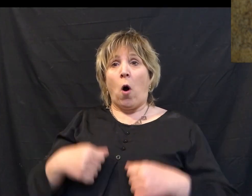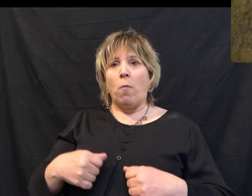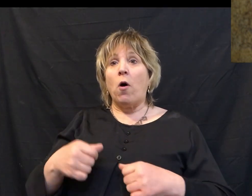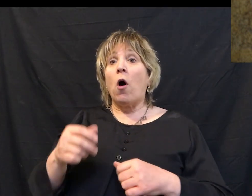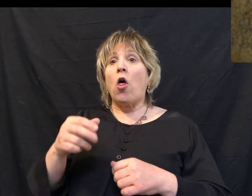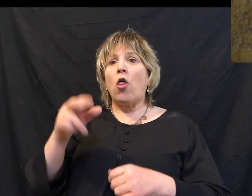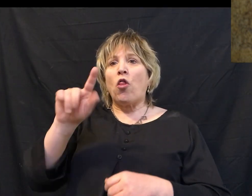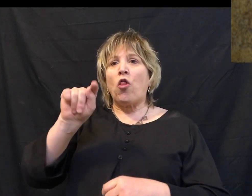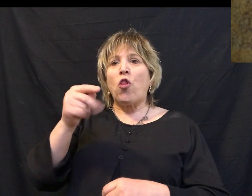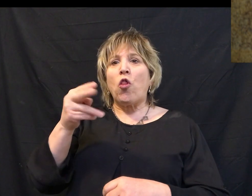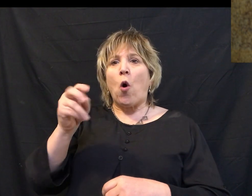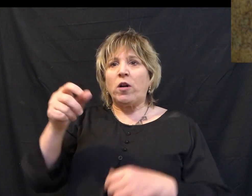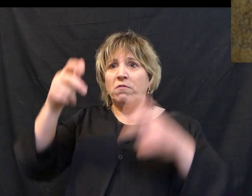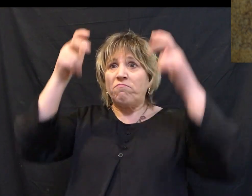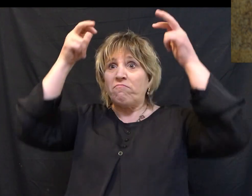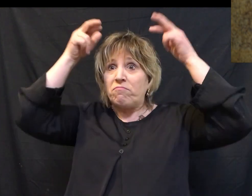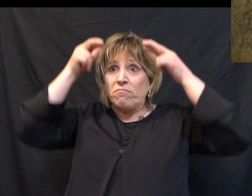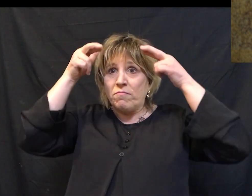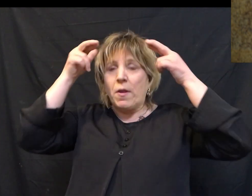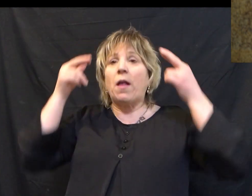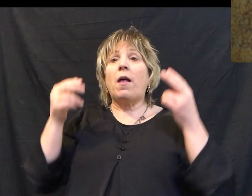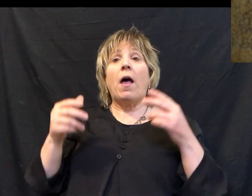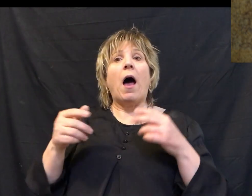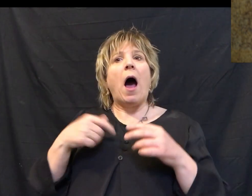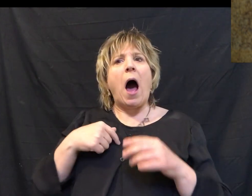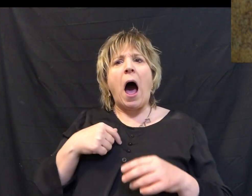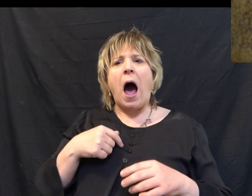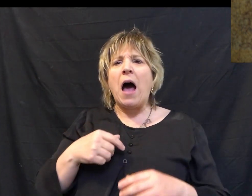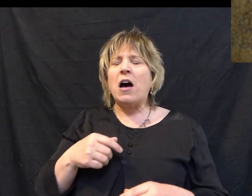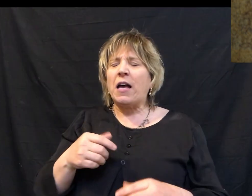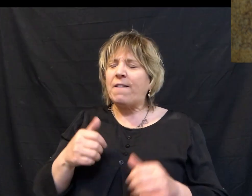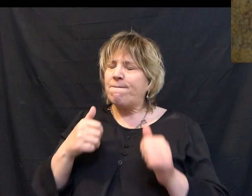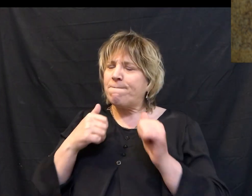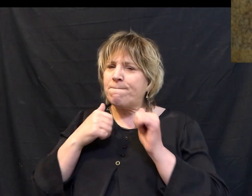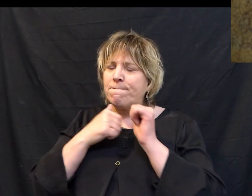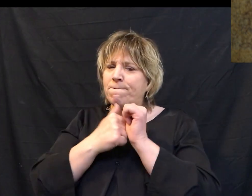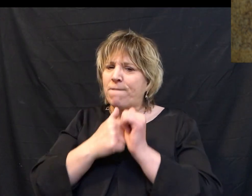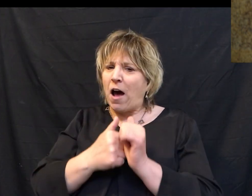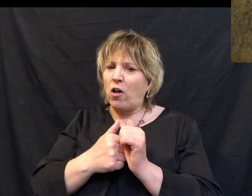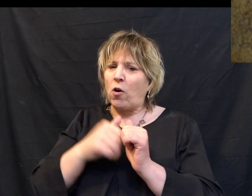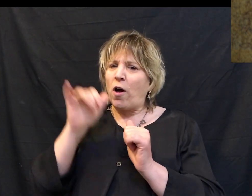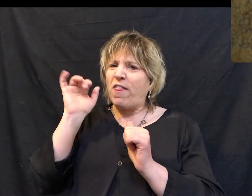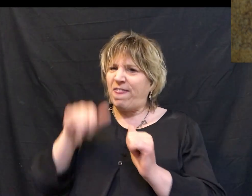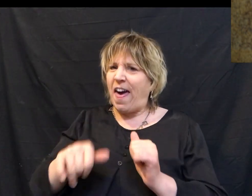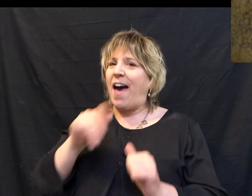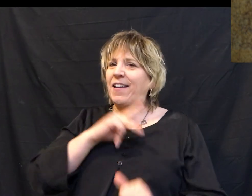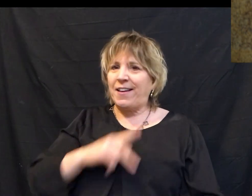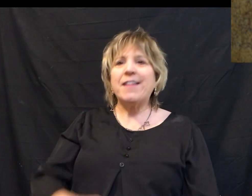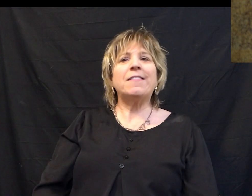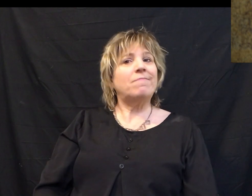thorns. And you know what? When I look at that scene I gotta tell you guys I can follow that king.